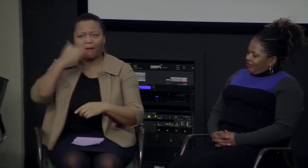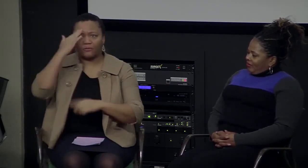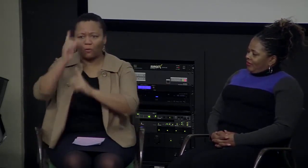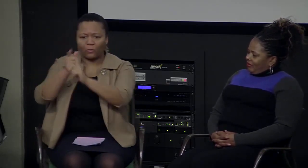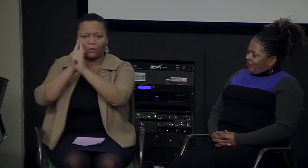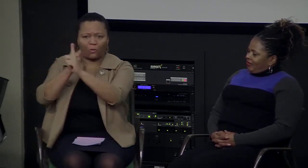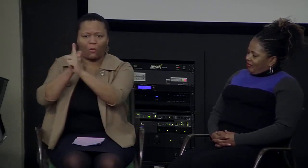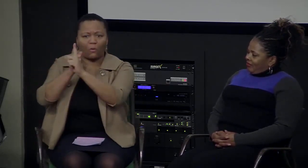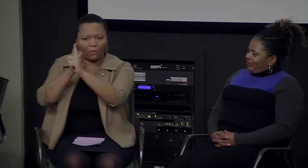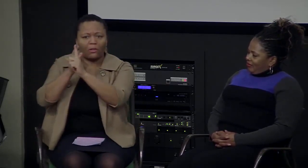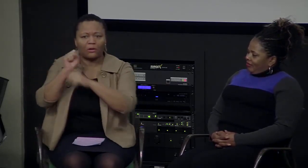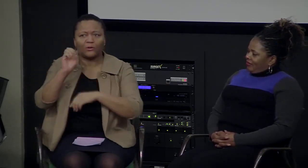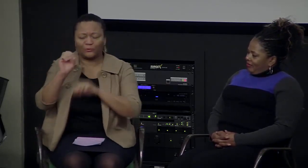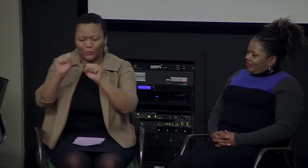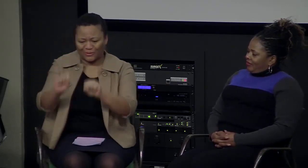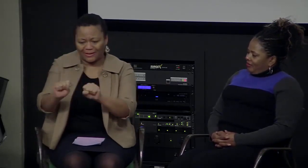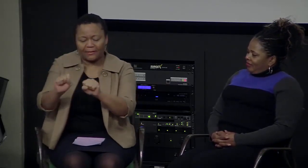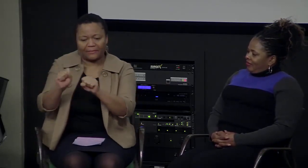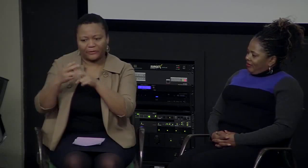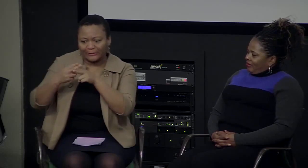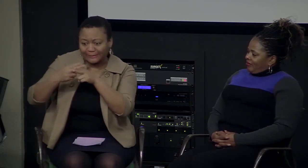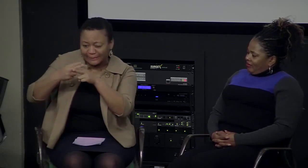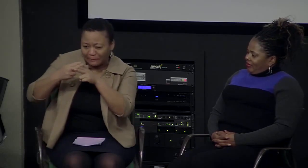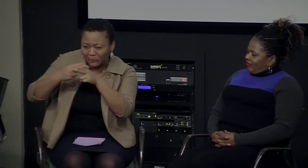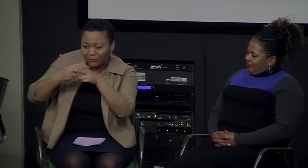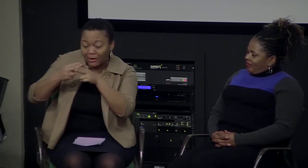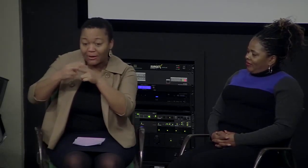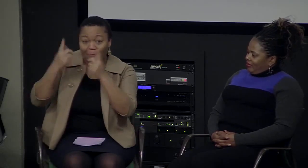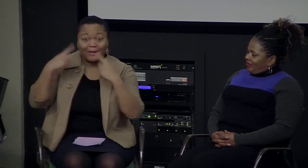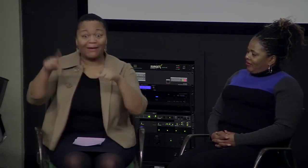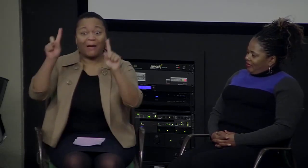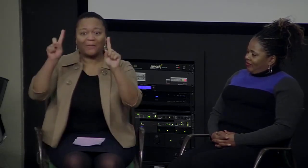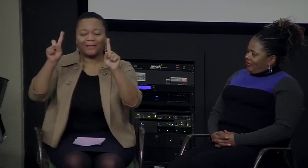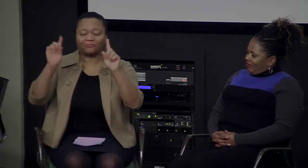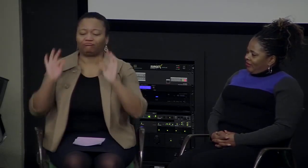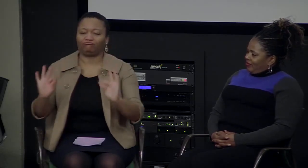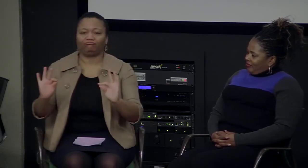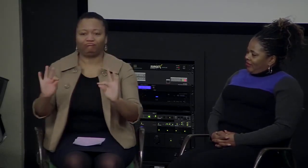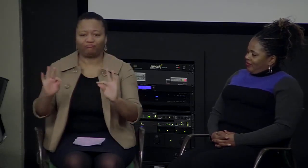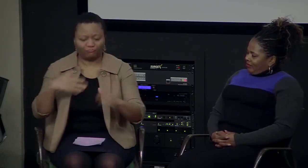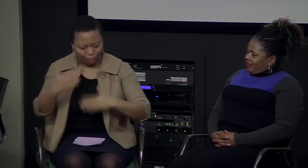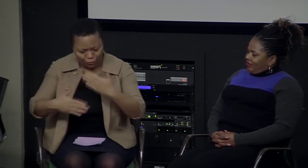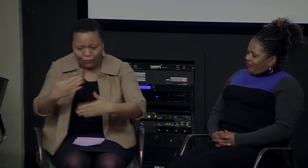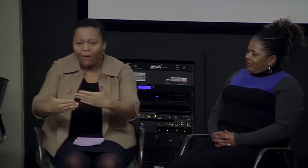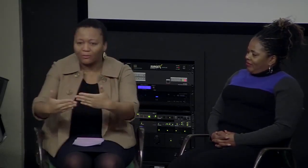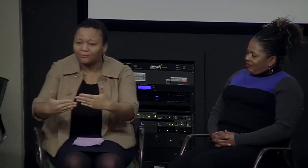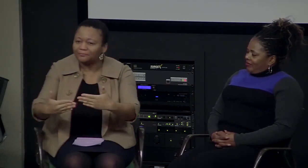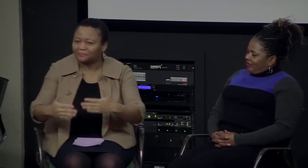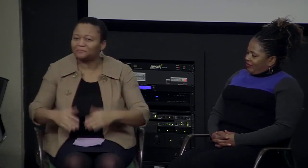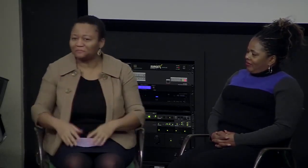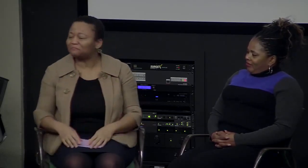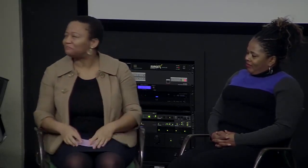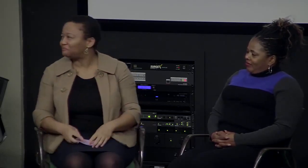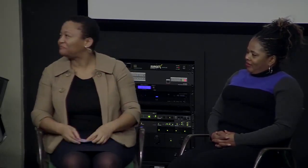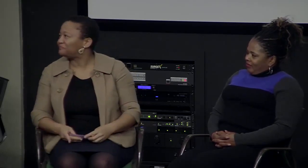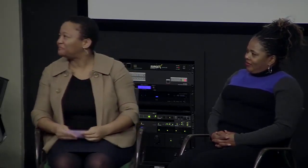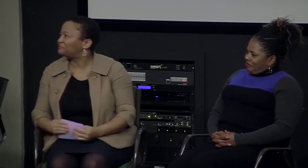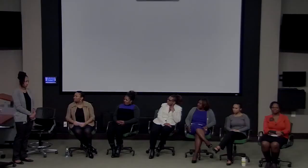So you need to set realistic goals first of all. What can be achieved on a temporary basis and you're going to work towards a goal and hopefully